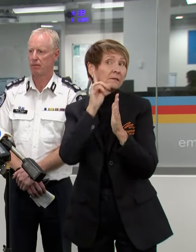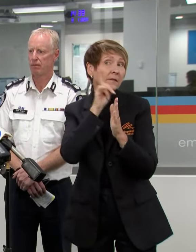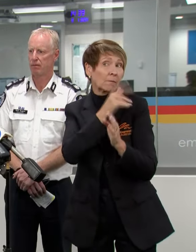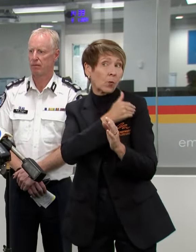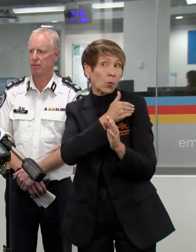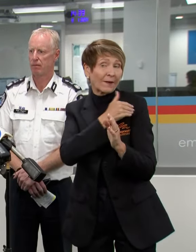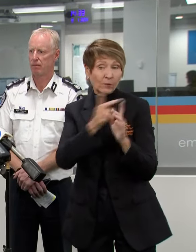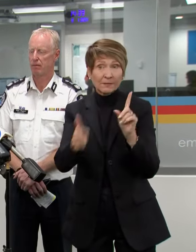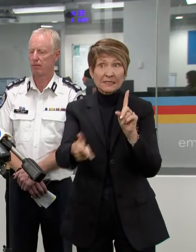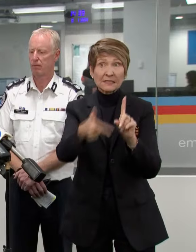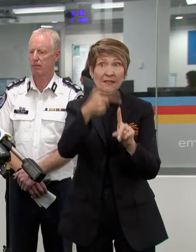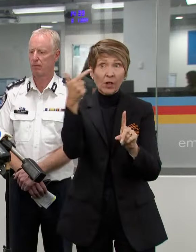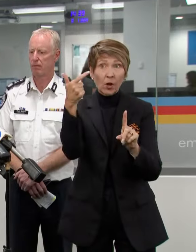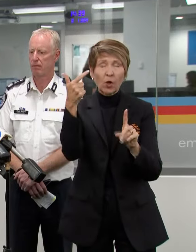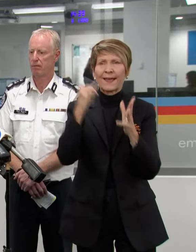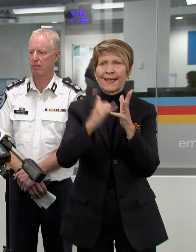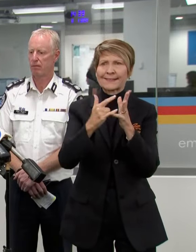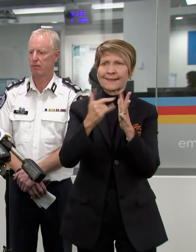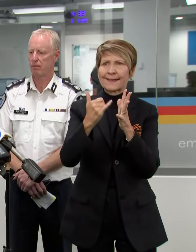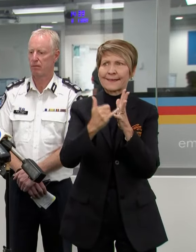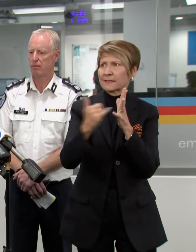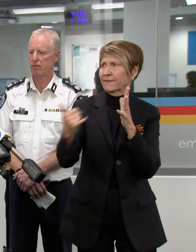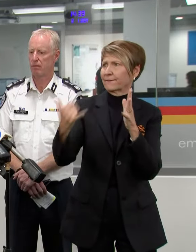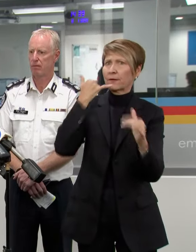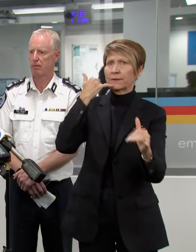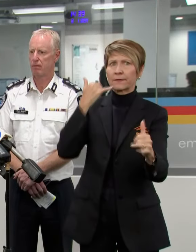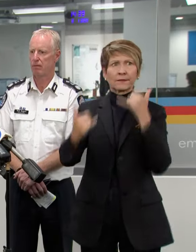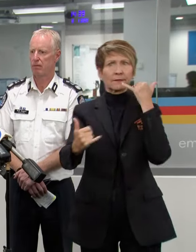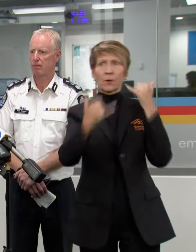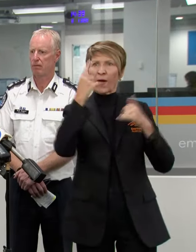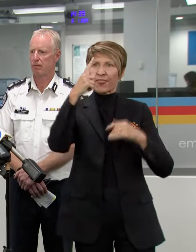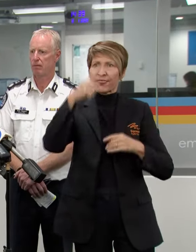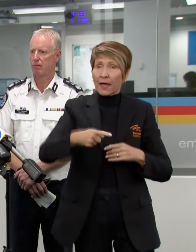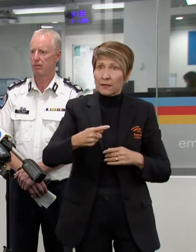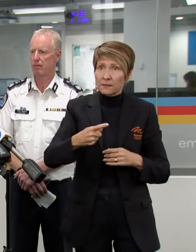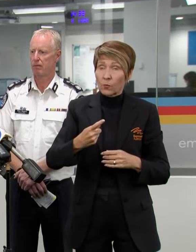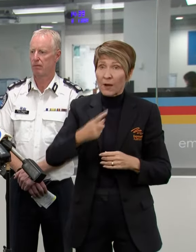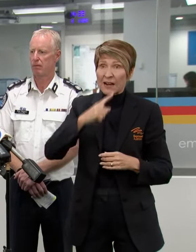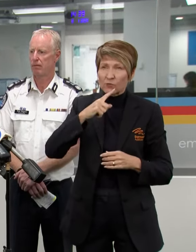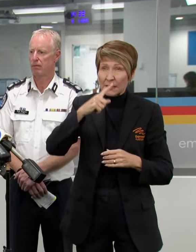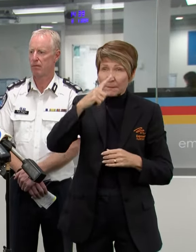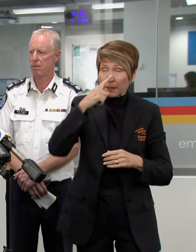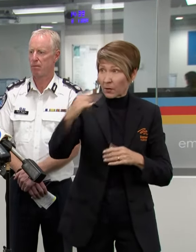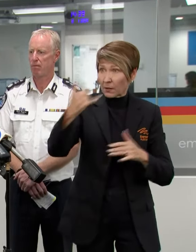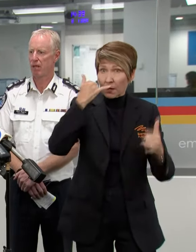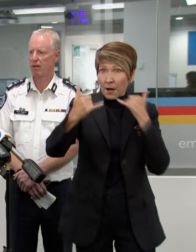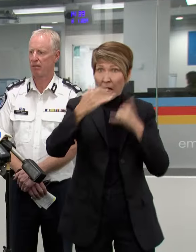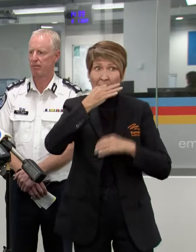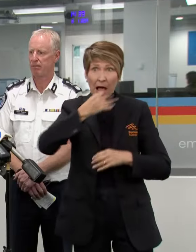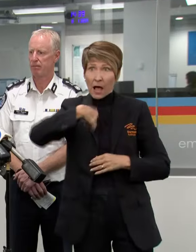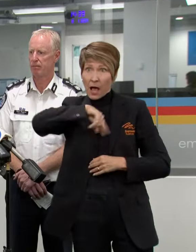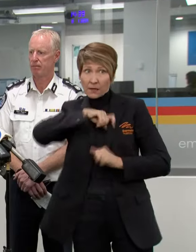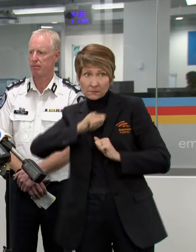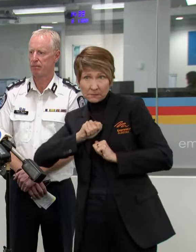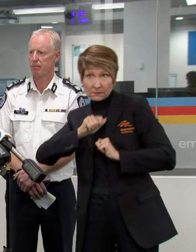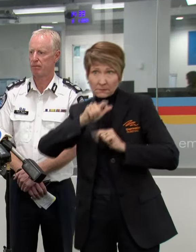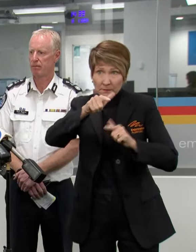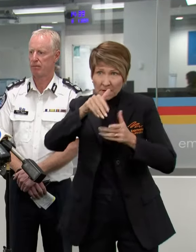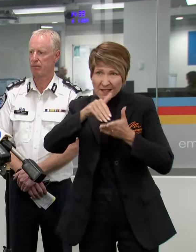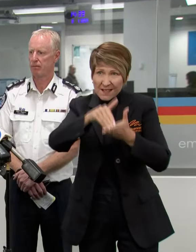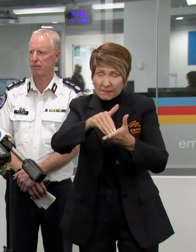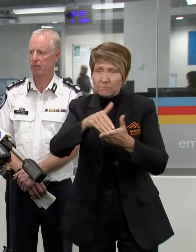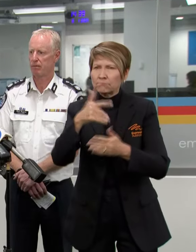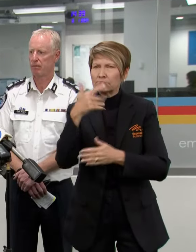SES volunteers have responded to just over 1,200 requests for assistance. Unfortunately, 38 of those have related to flood